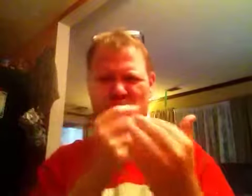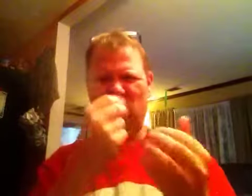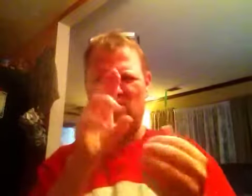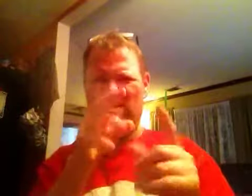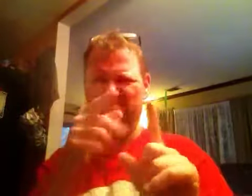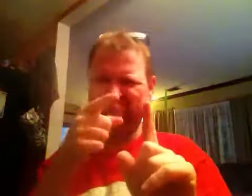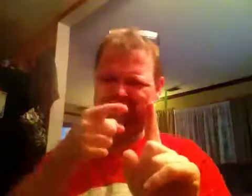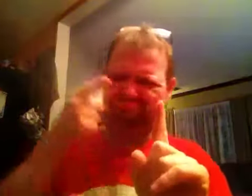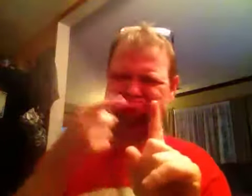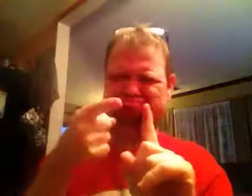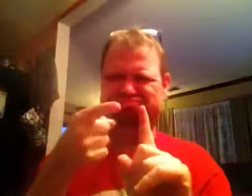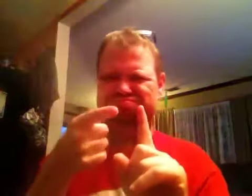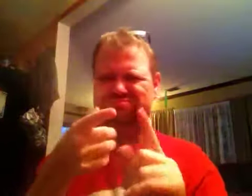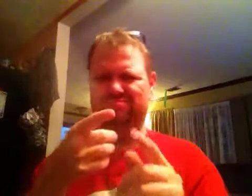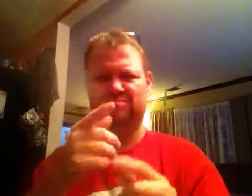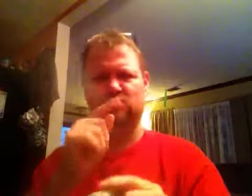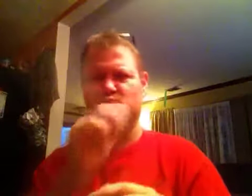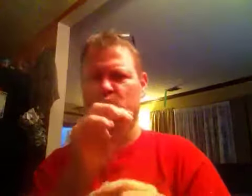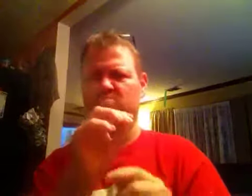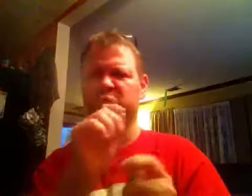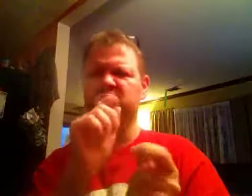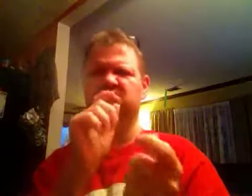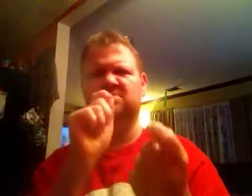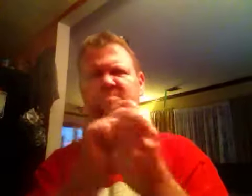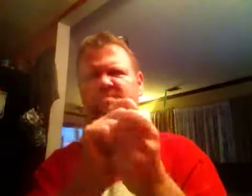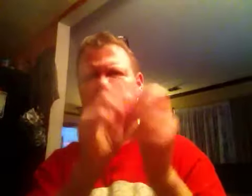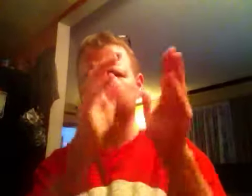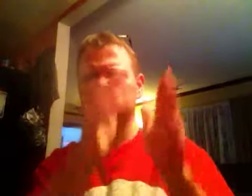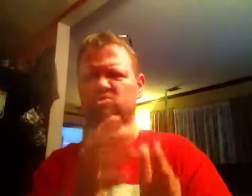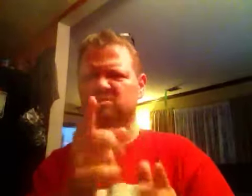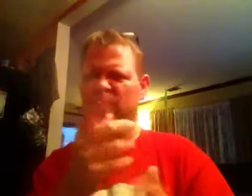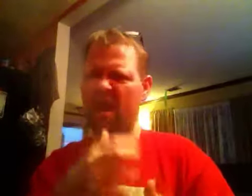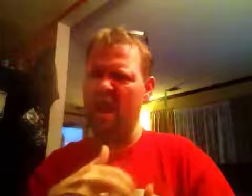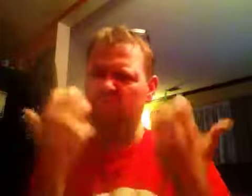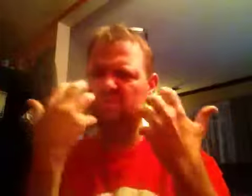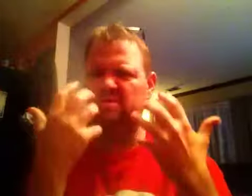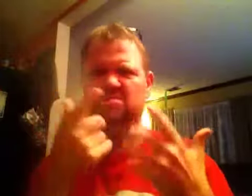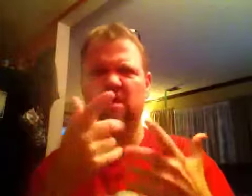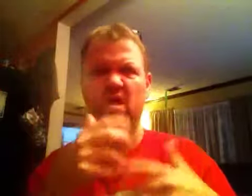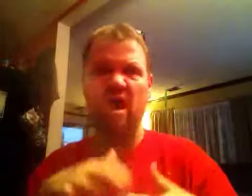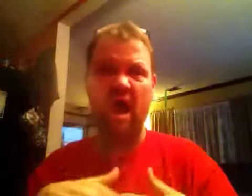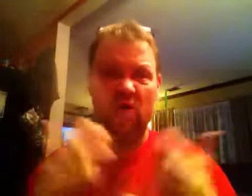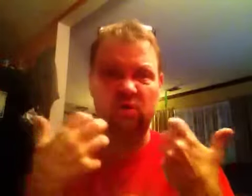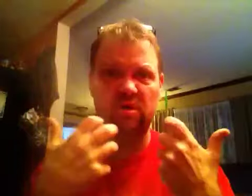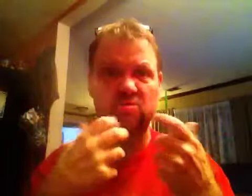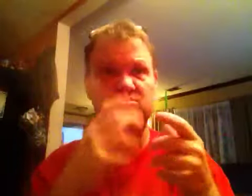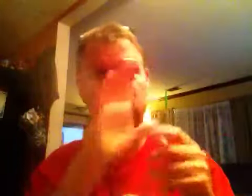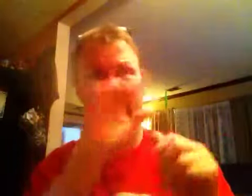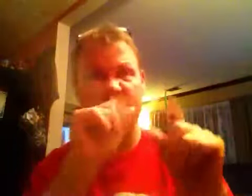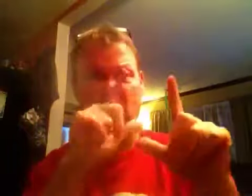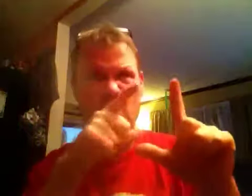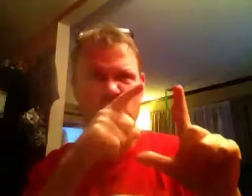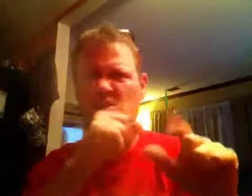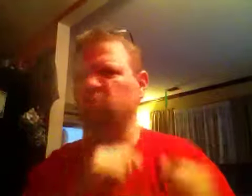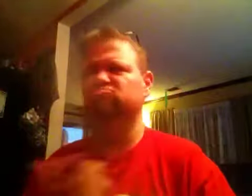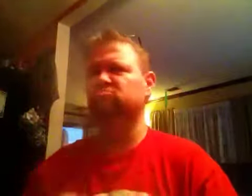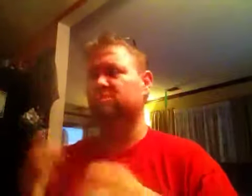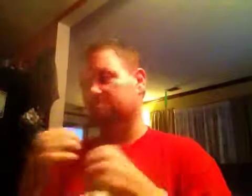I say we have a limo, swap it out for a paper belt, and straight to an argument. Device. What? I have to go to